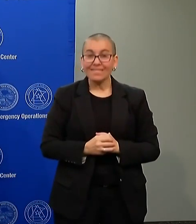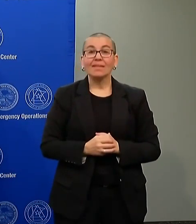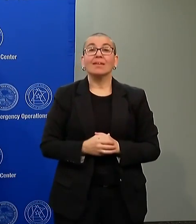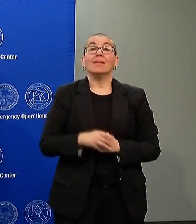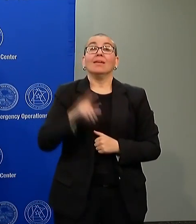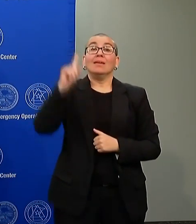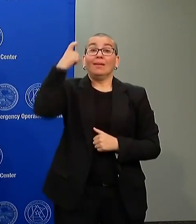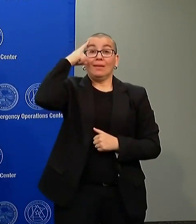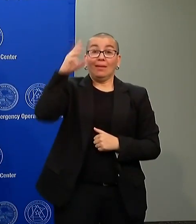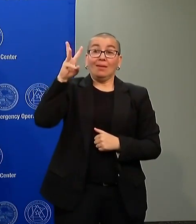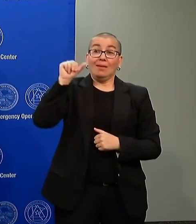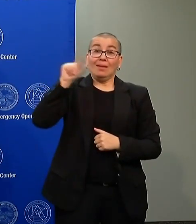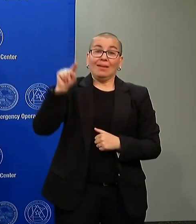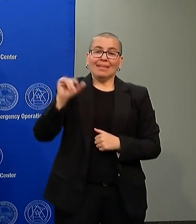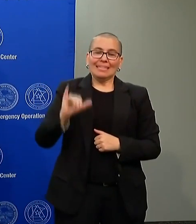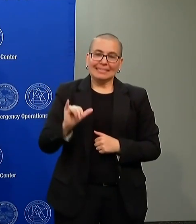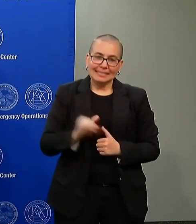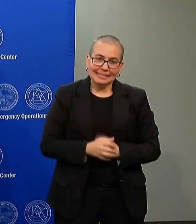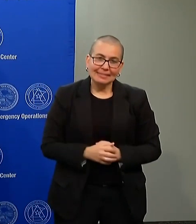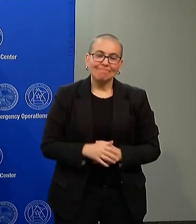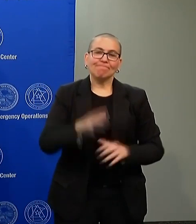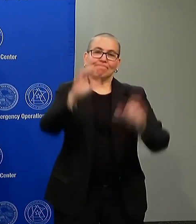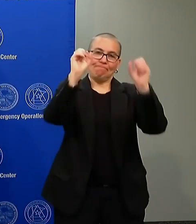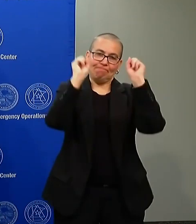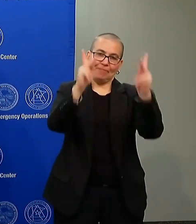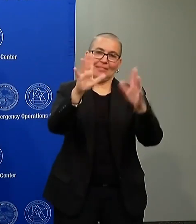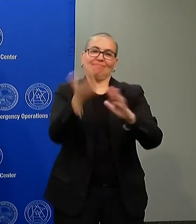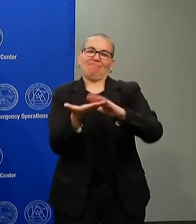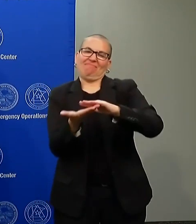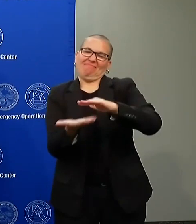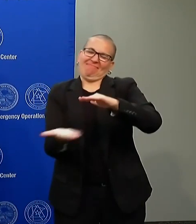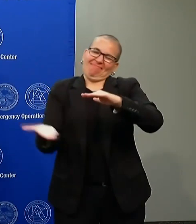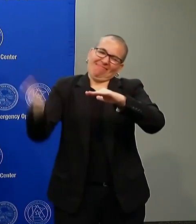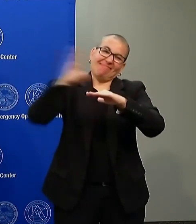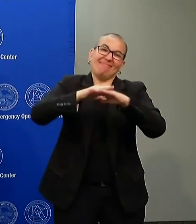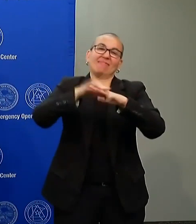Minnesota National Guard for the first time since World War II.